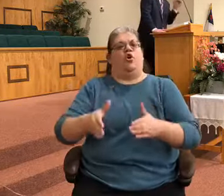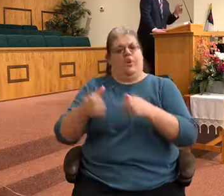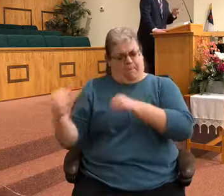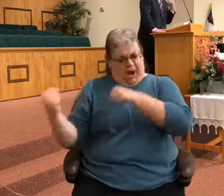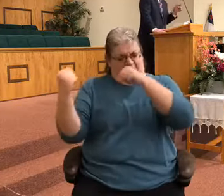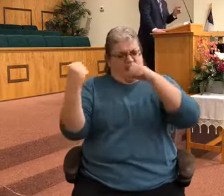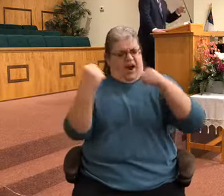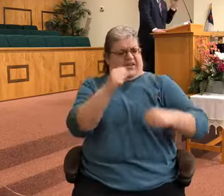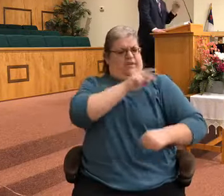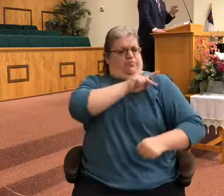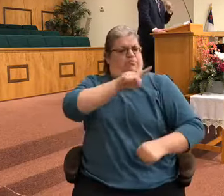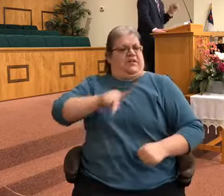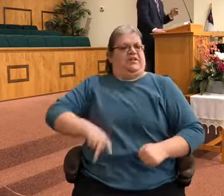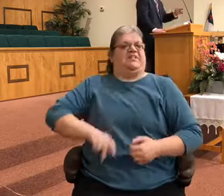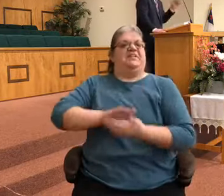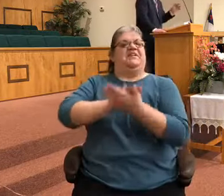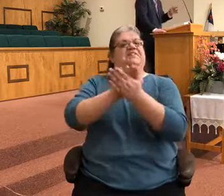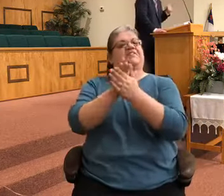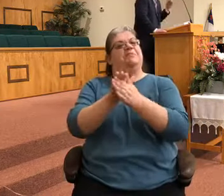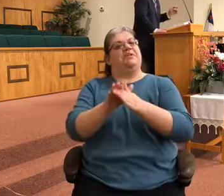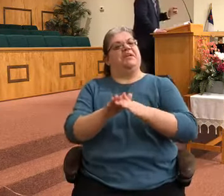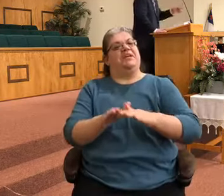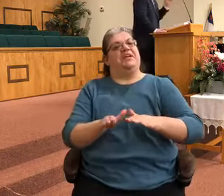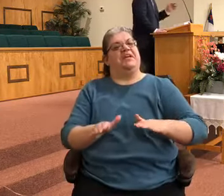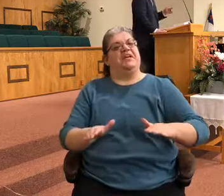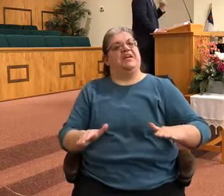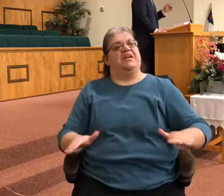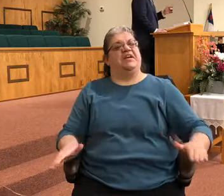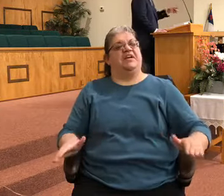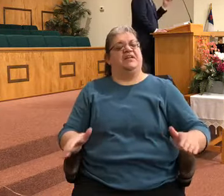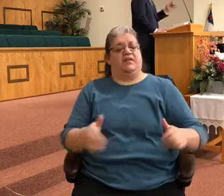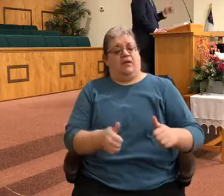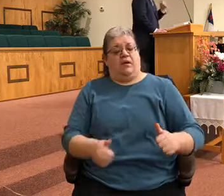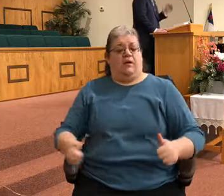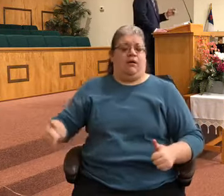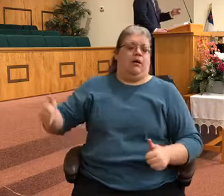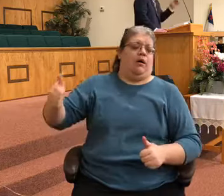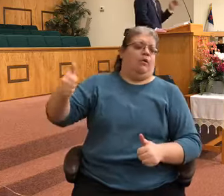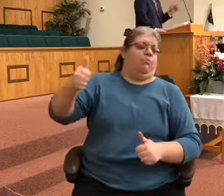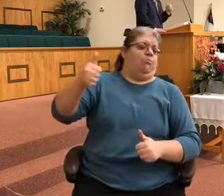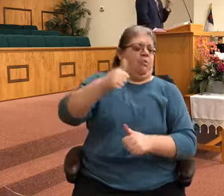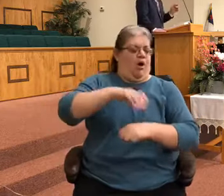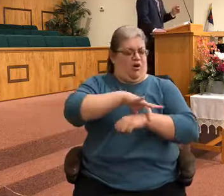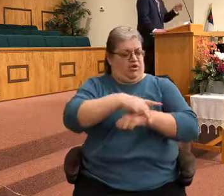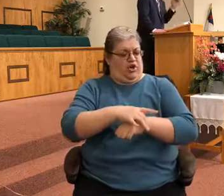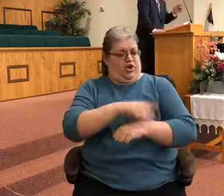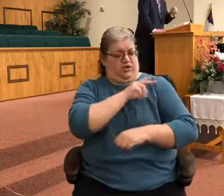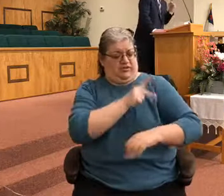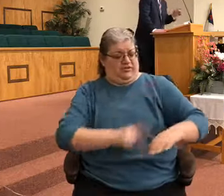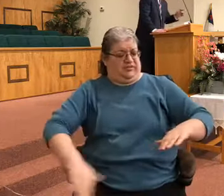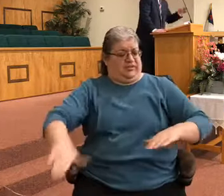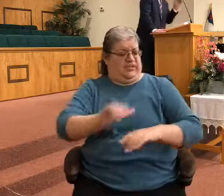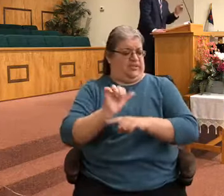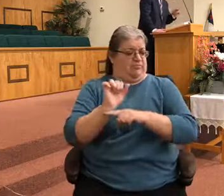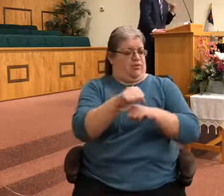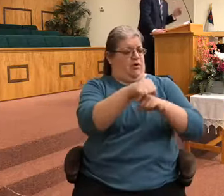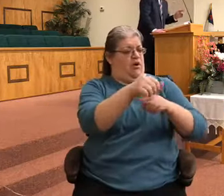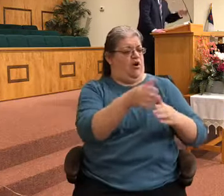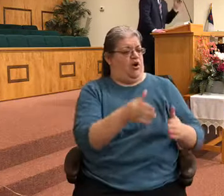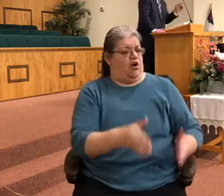Prince of Peace. Of all earth's kingdoms, conquered earth, whose reign shall